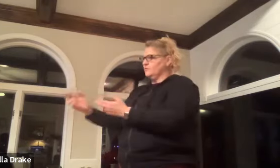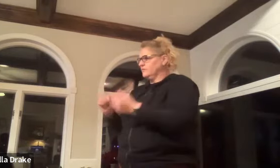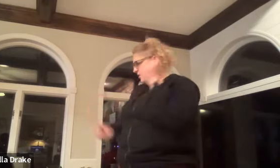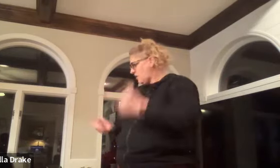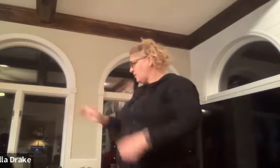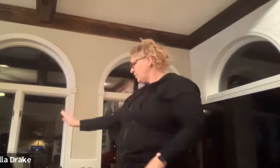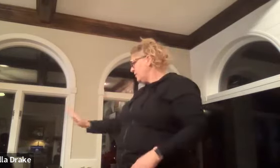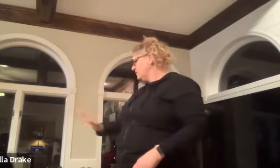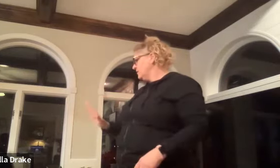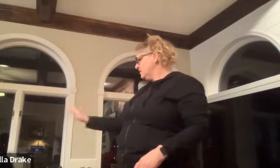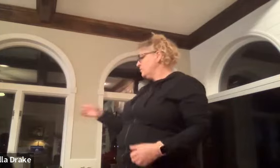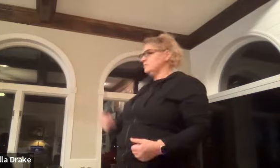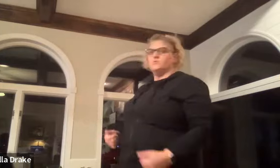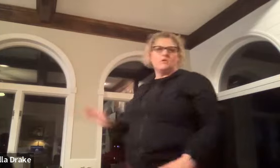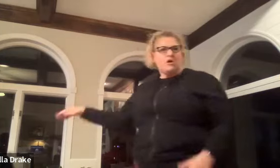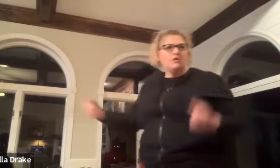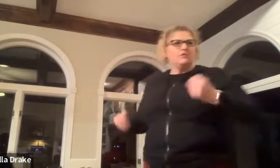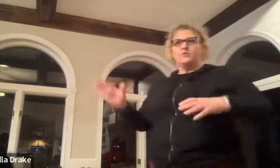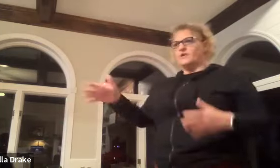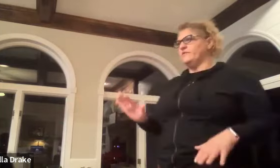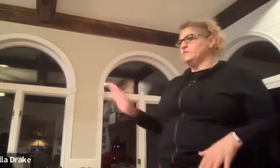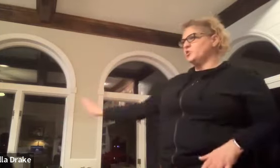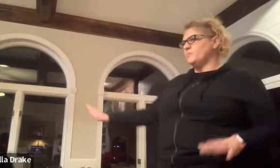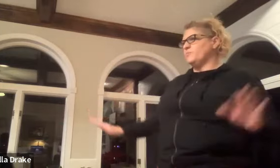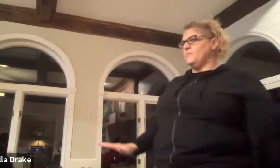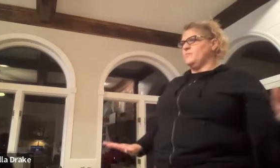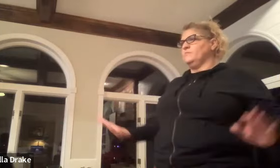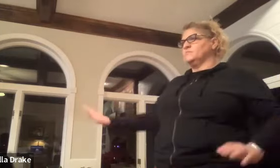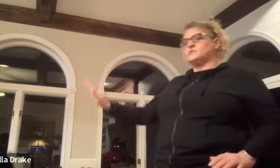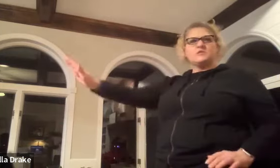car your car your whatever you could in car